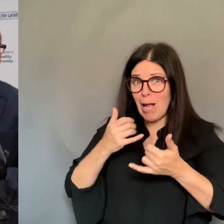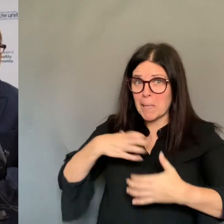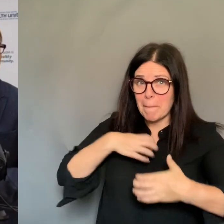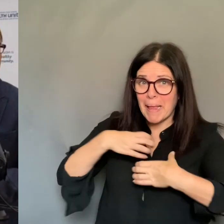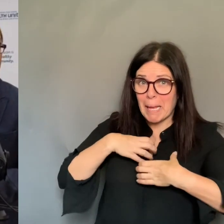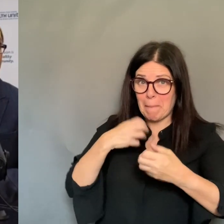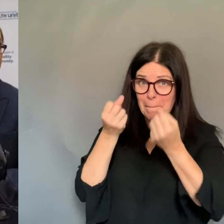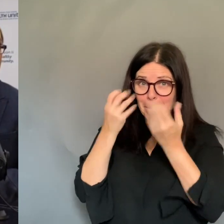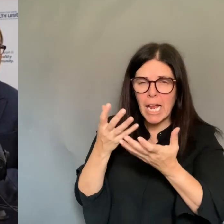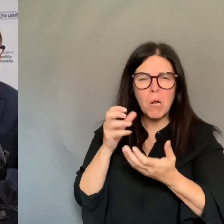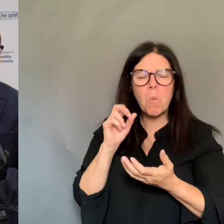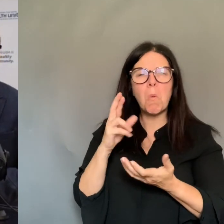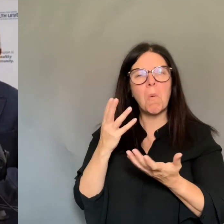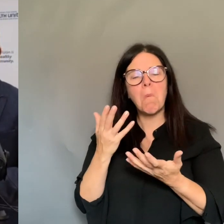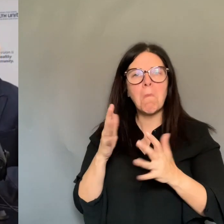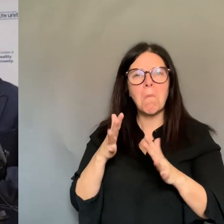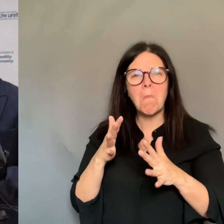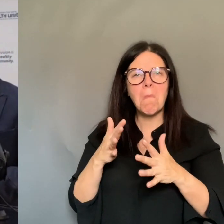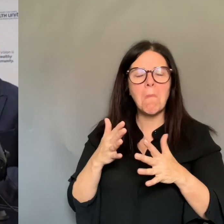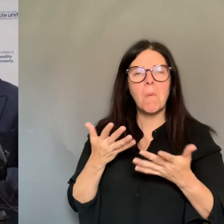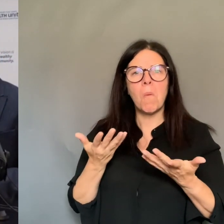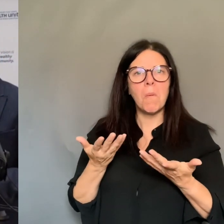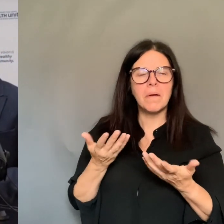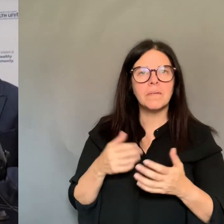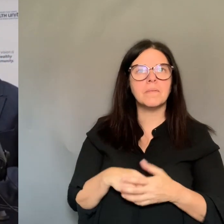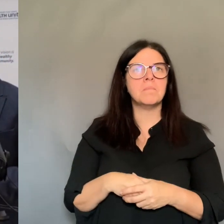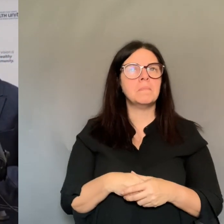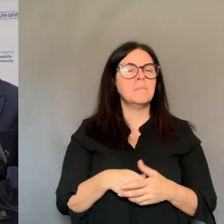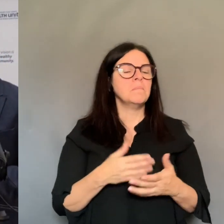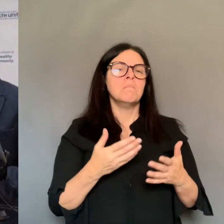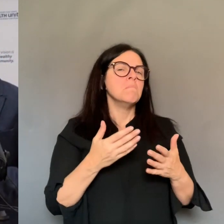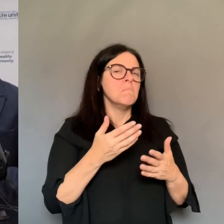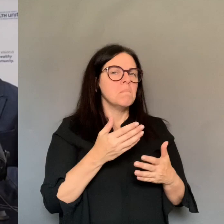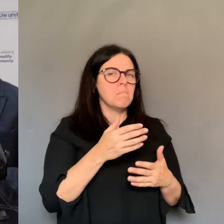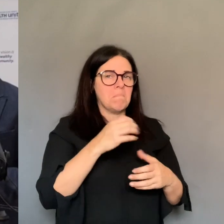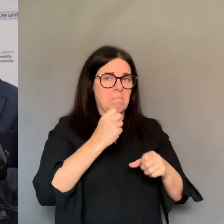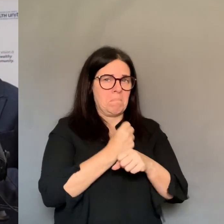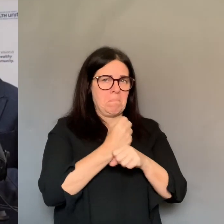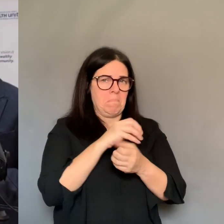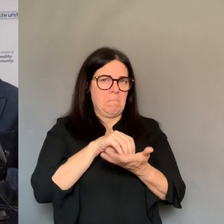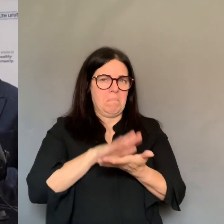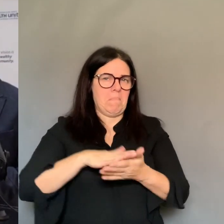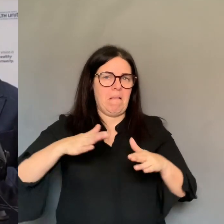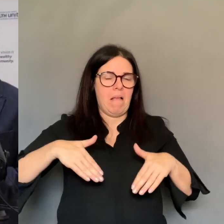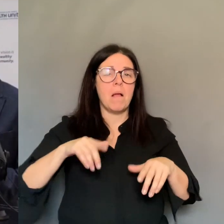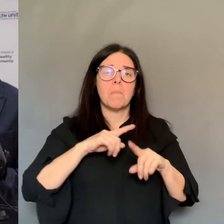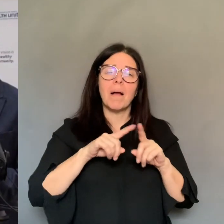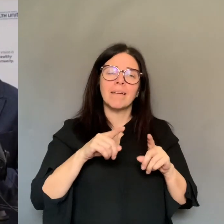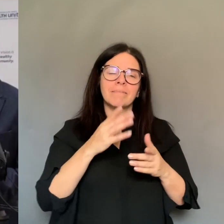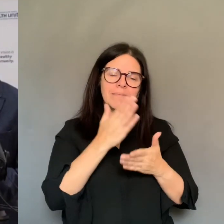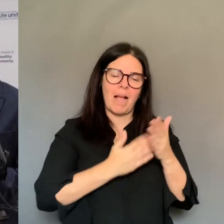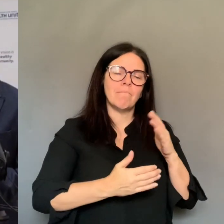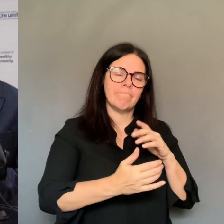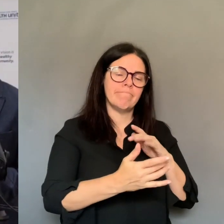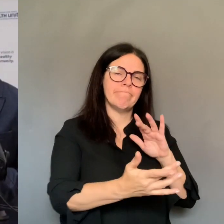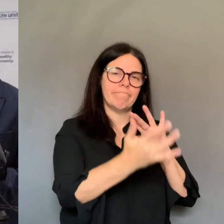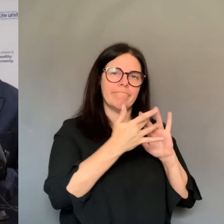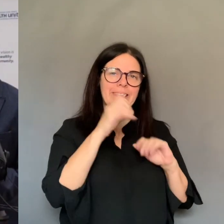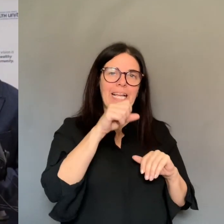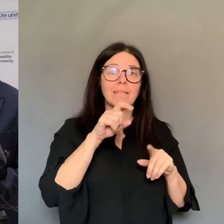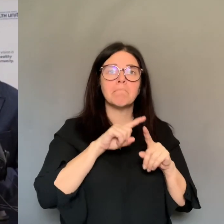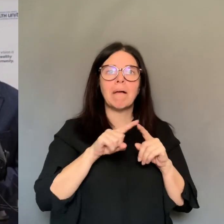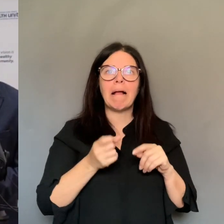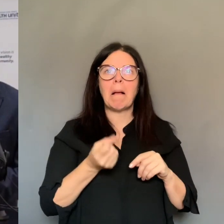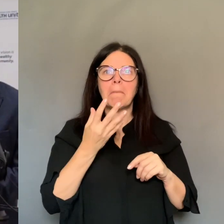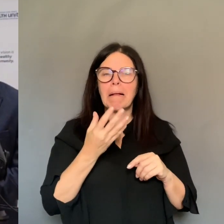of, you know, we don't know yet? Yeah, we don't have that number, but yeah, we do get some of those calls. I cannot say